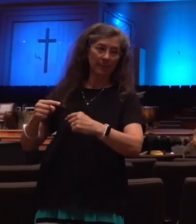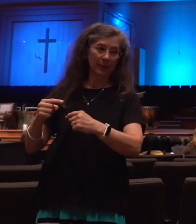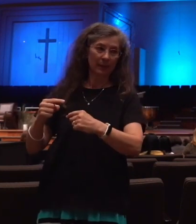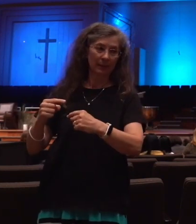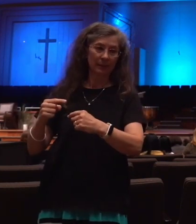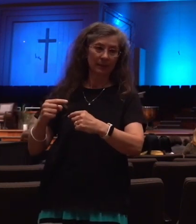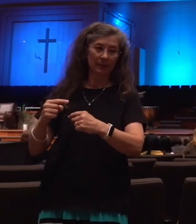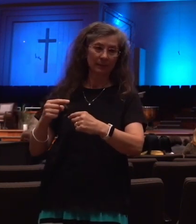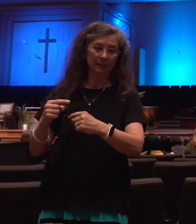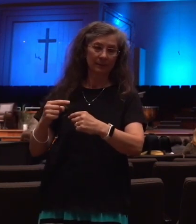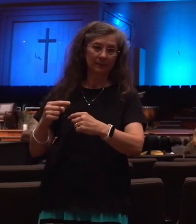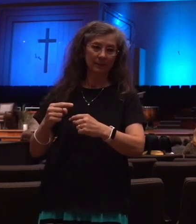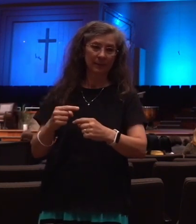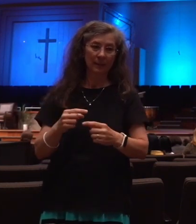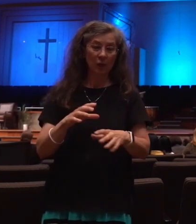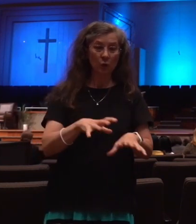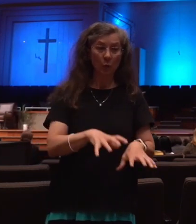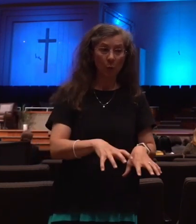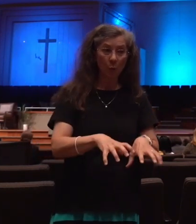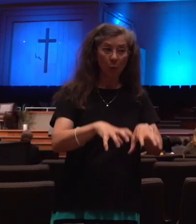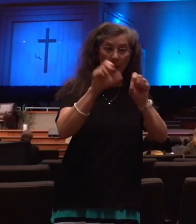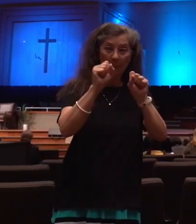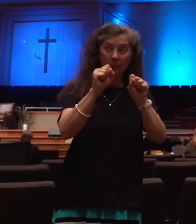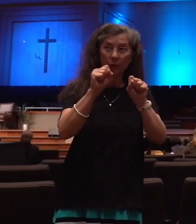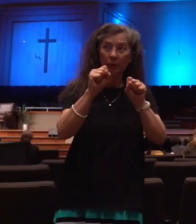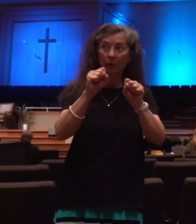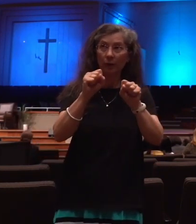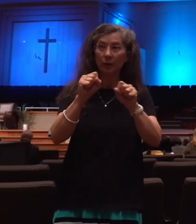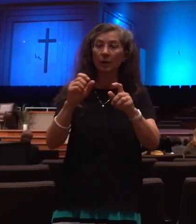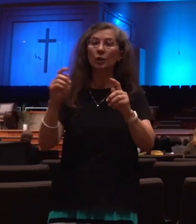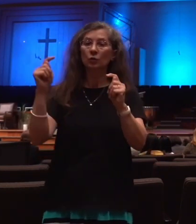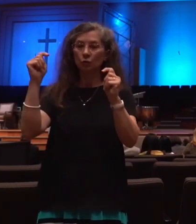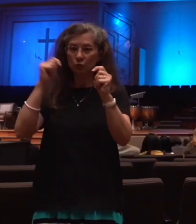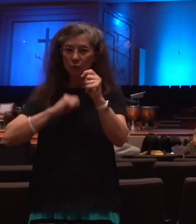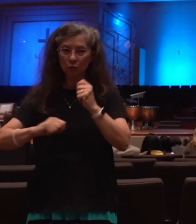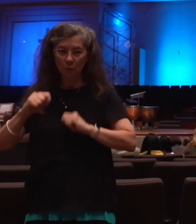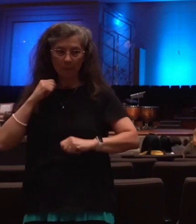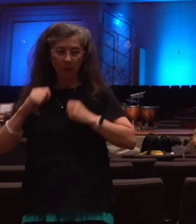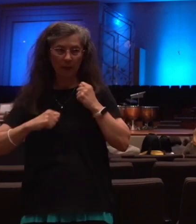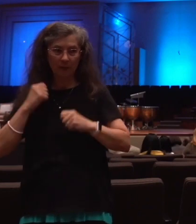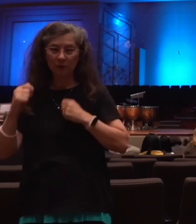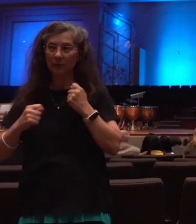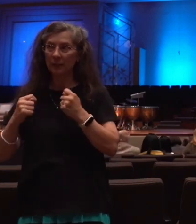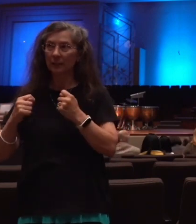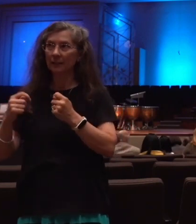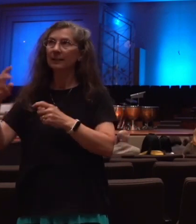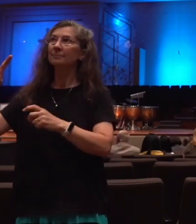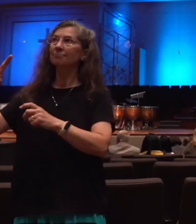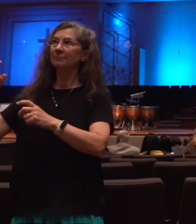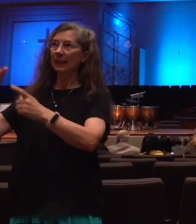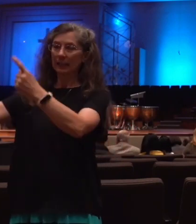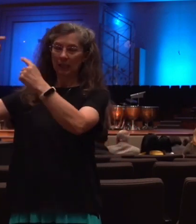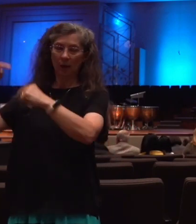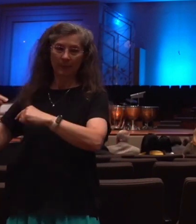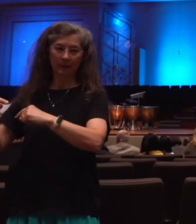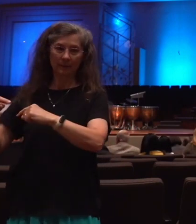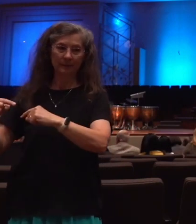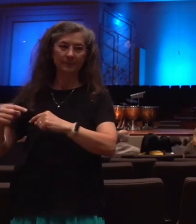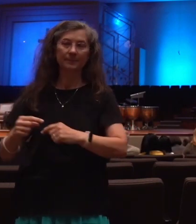the rapture and the second coming of Christ, and that's important to keep it there. Now, the third, or